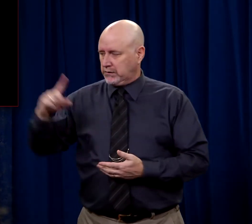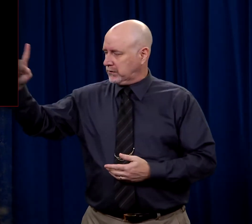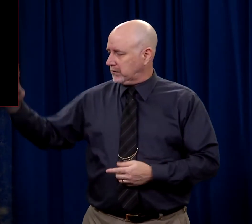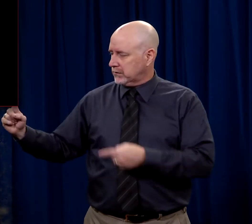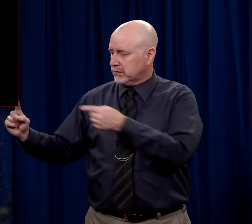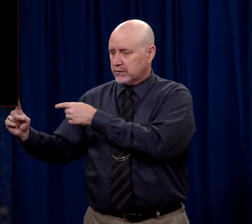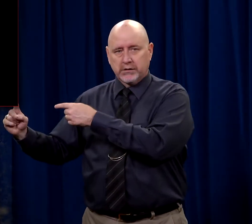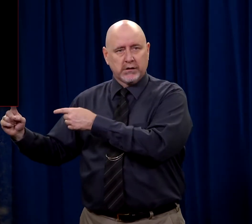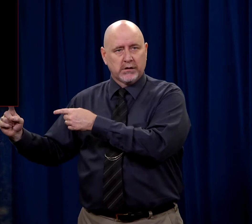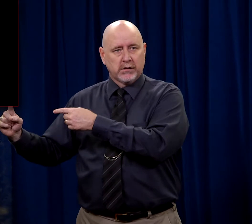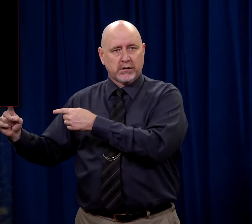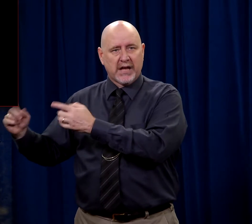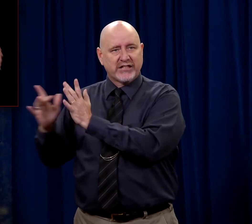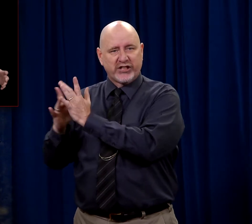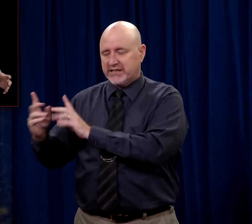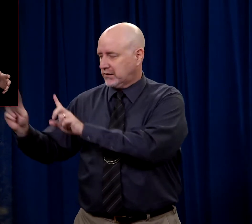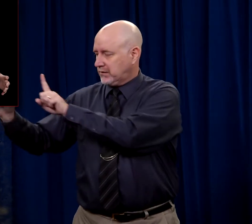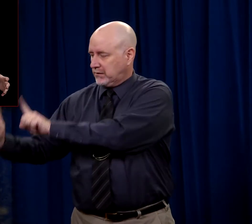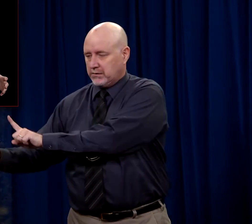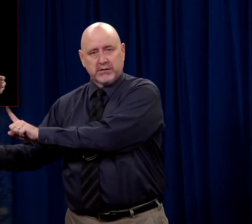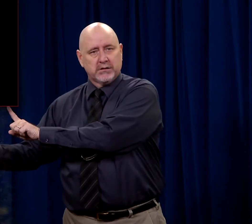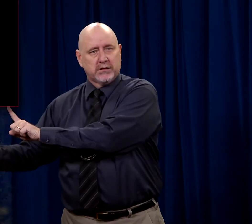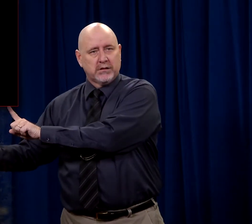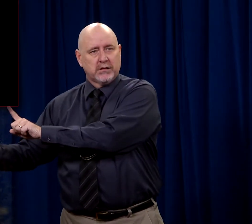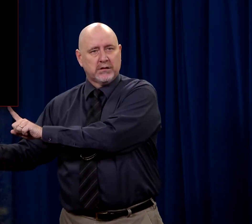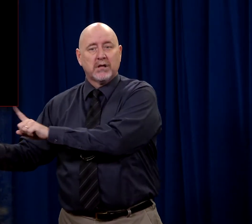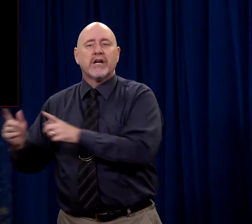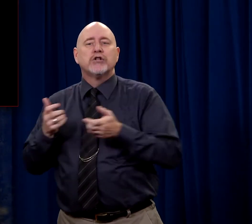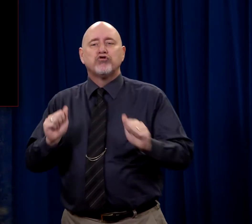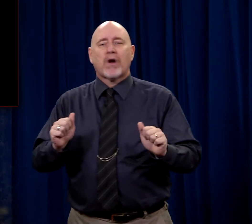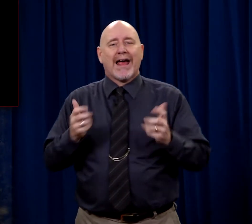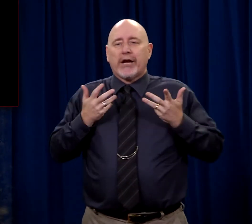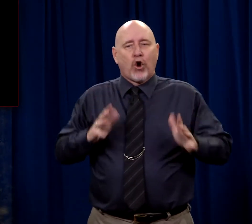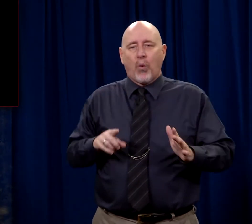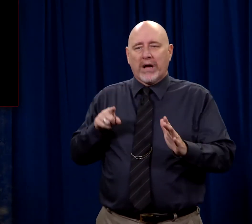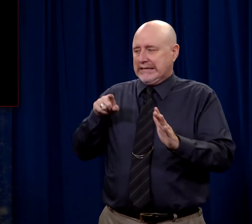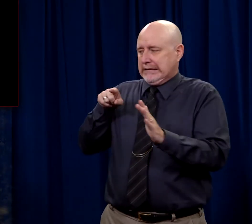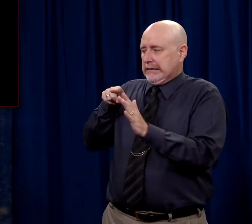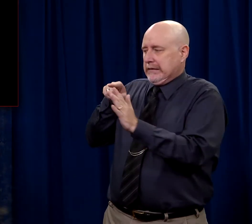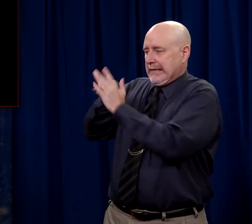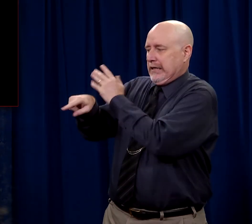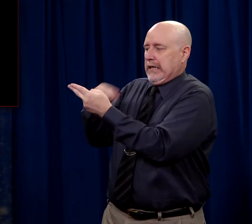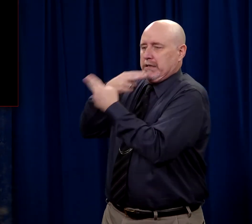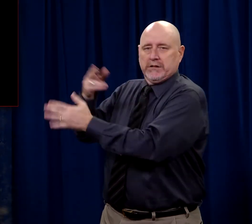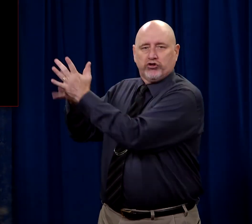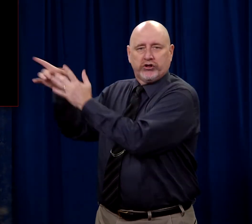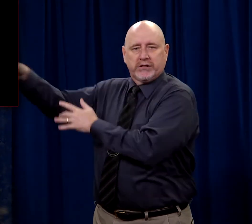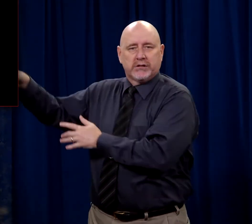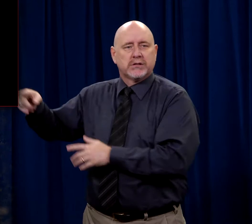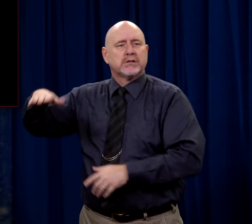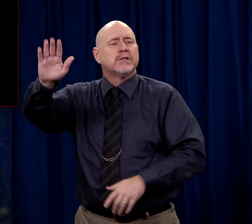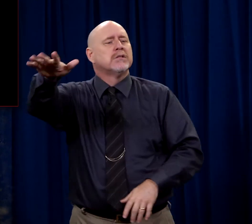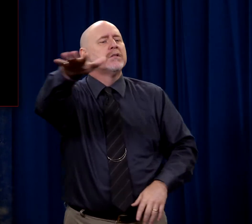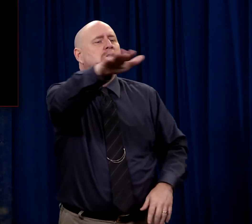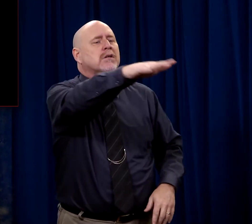Barabbas and Jesus side by side. This was his attempt because he doesn't want to convict this innocent man. And he says,